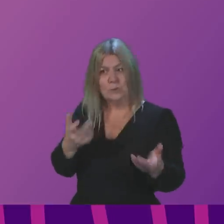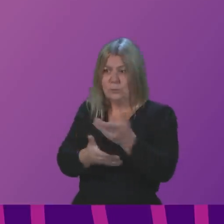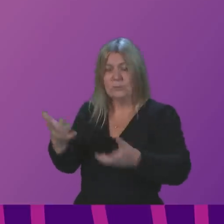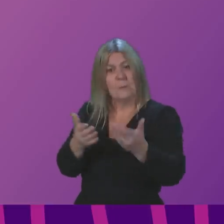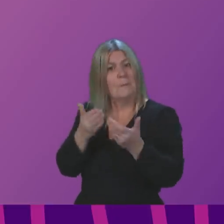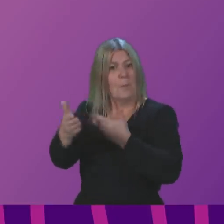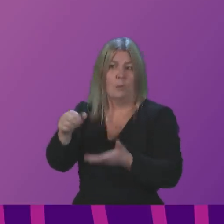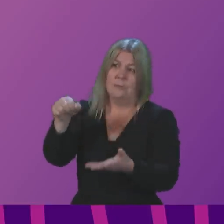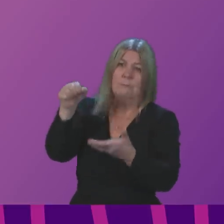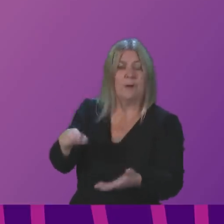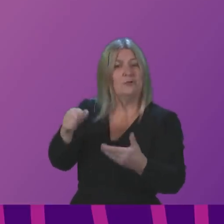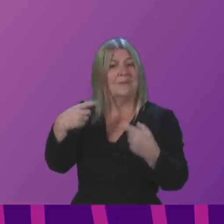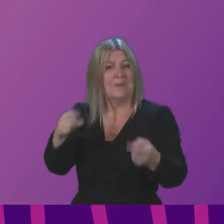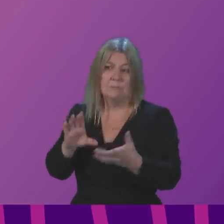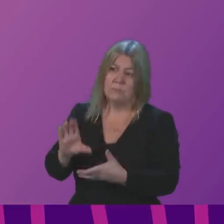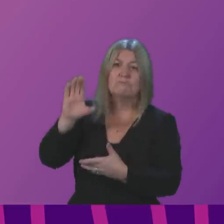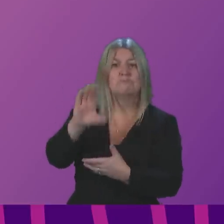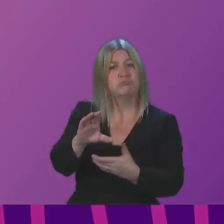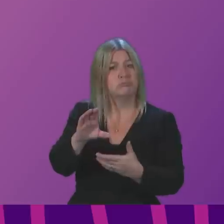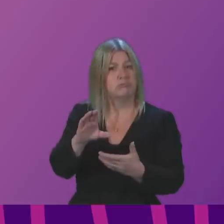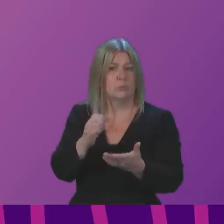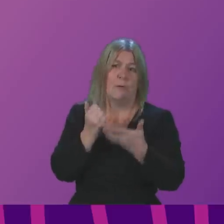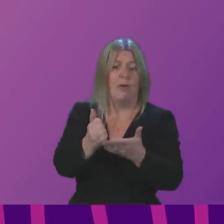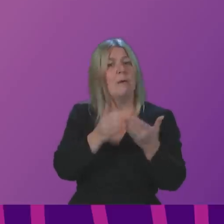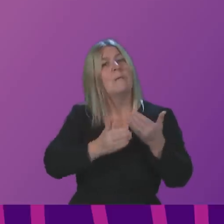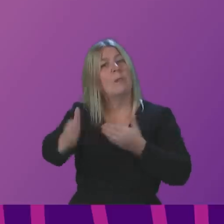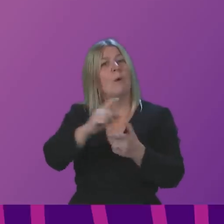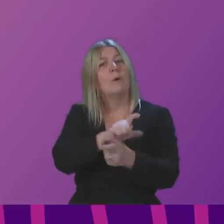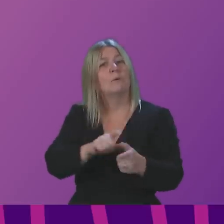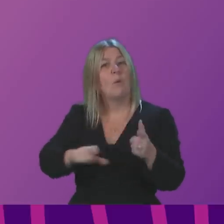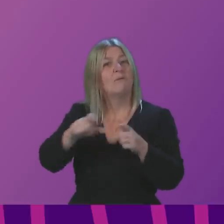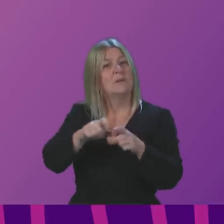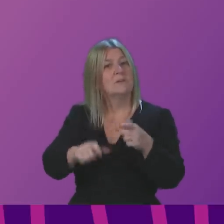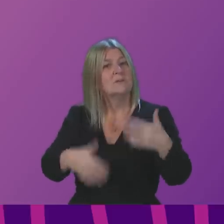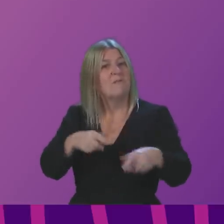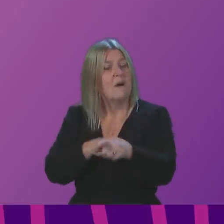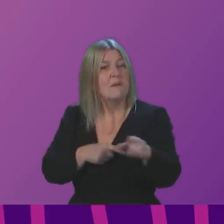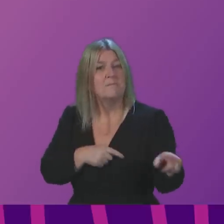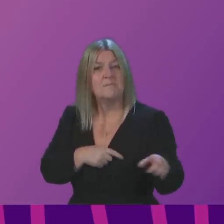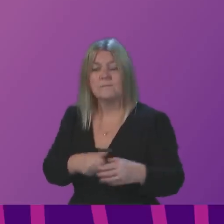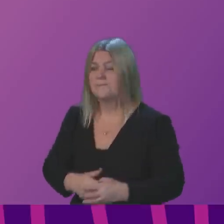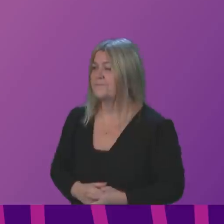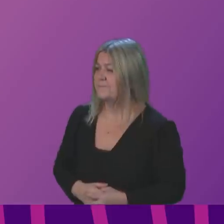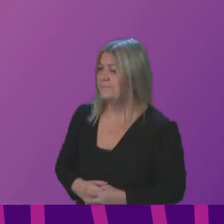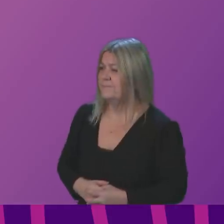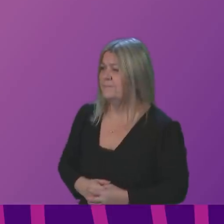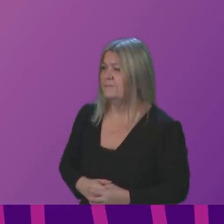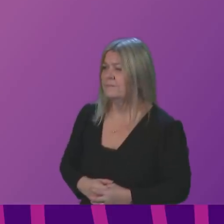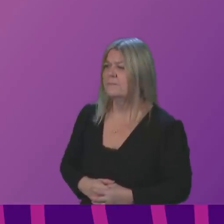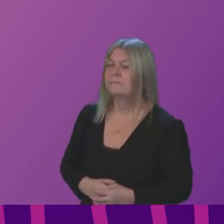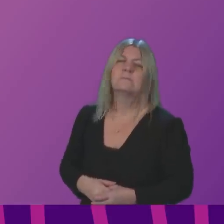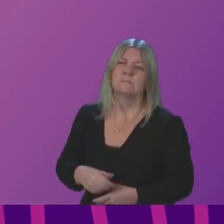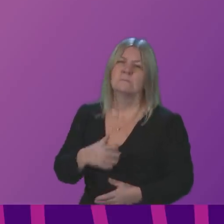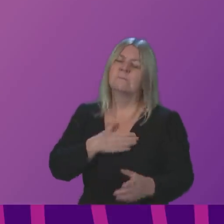recognise the plight of those who are suffering long COVID. It's a dreadful condition. It's often a complex